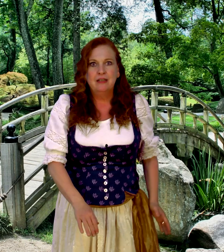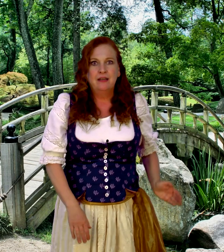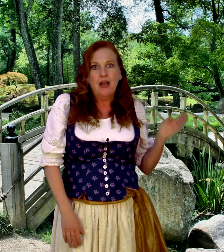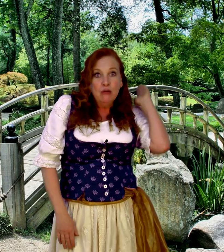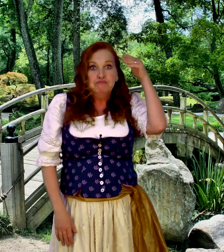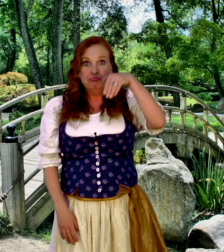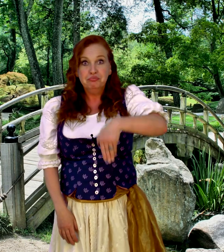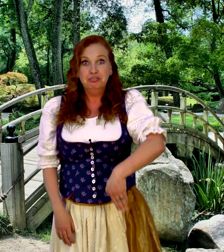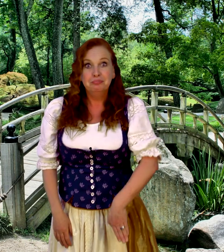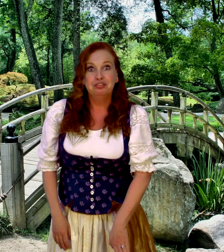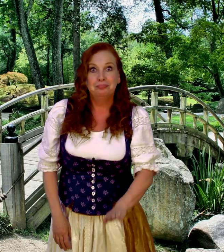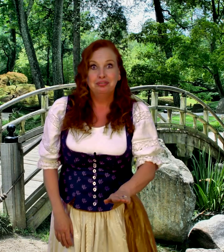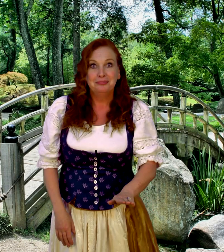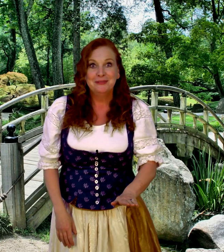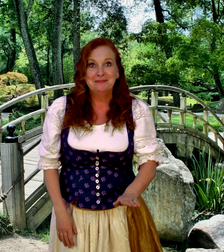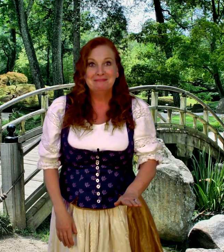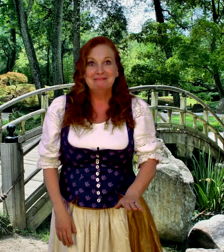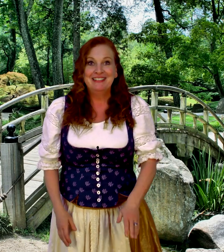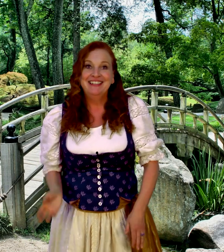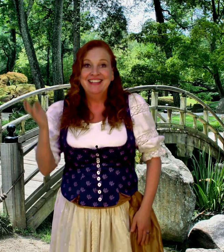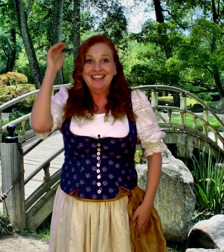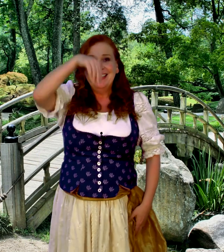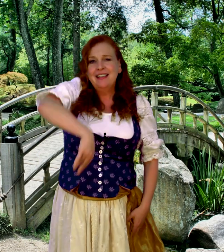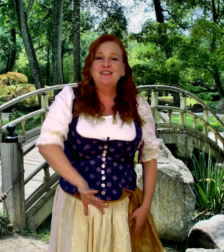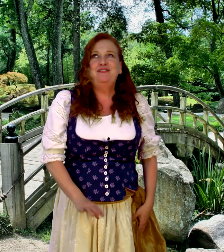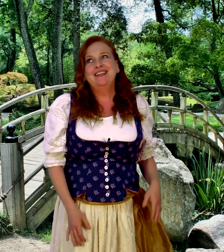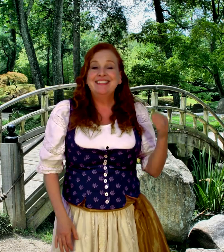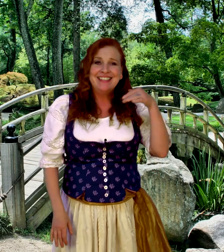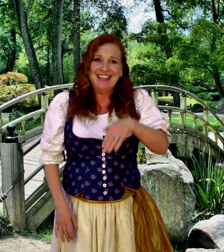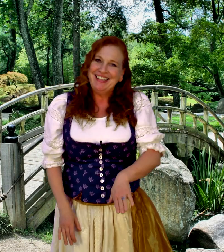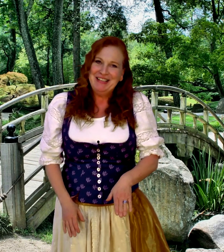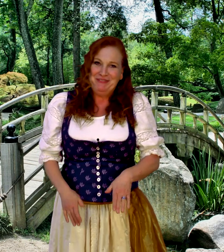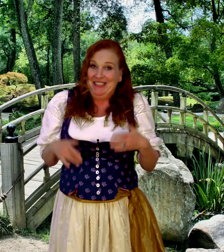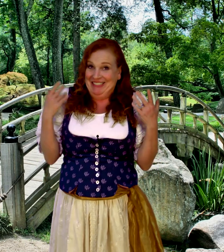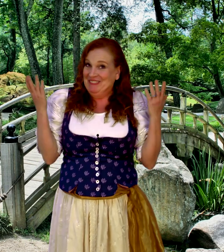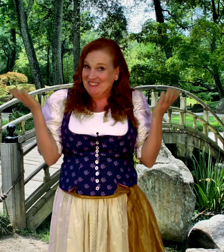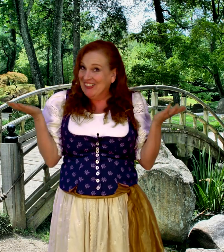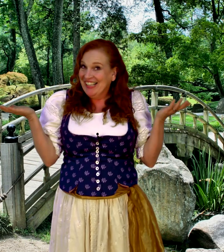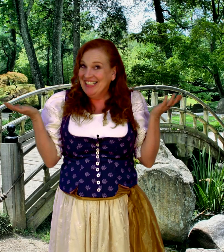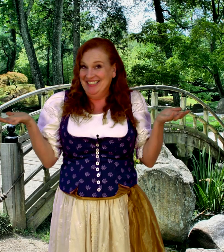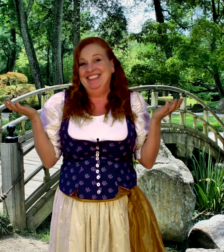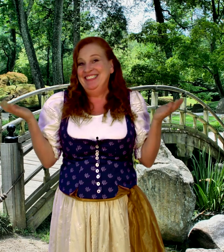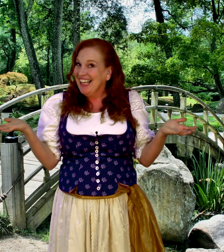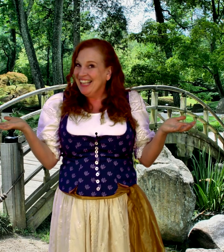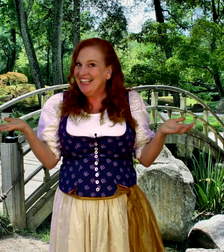Root, root Elephant, elephant, what do you say?